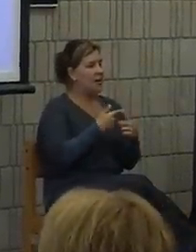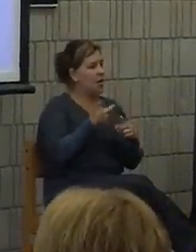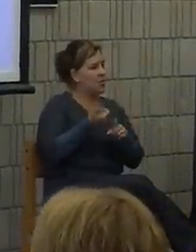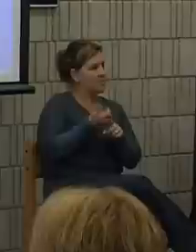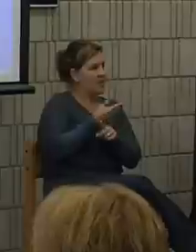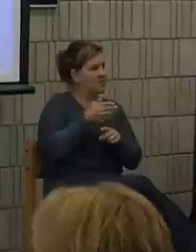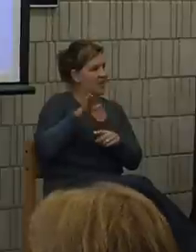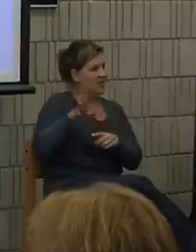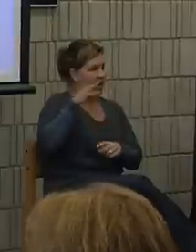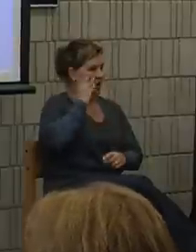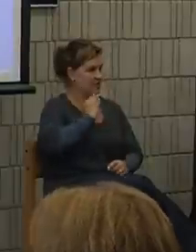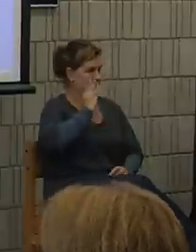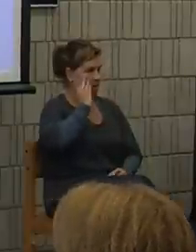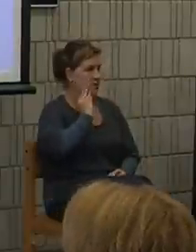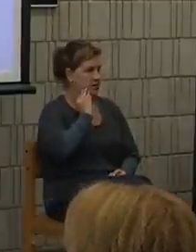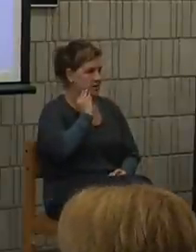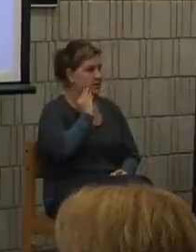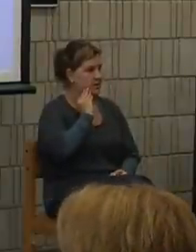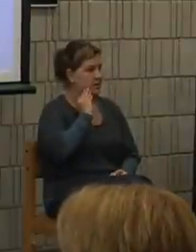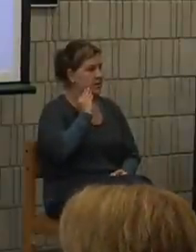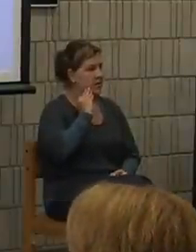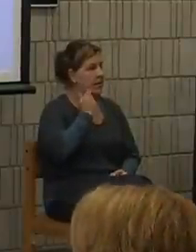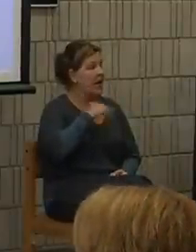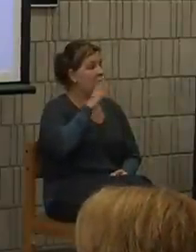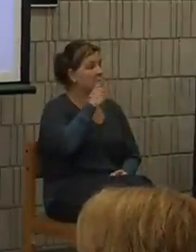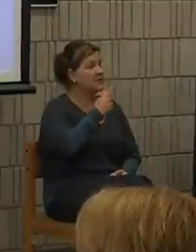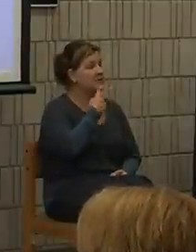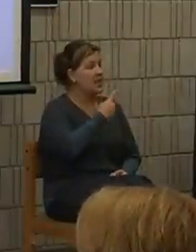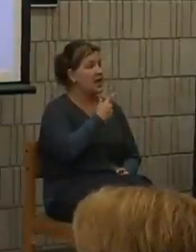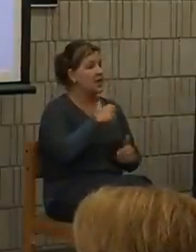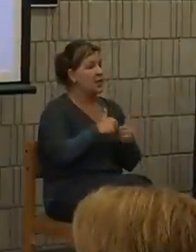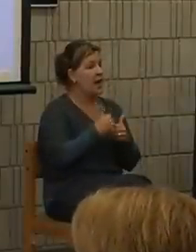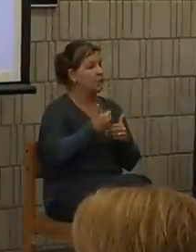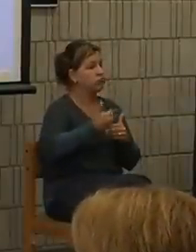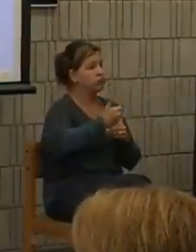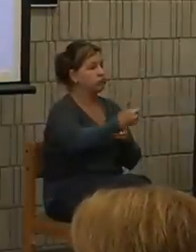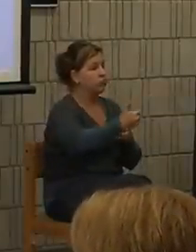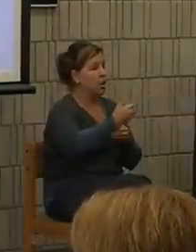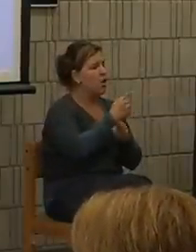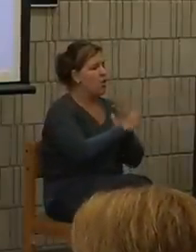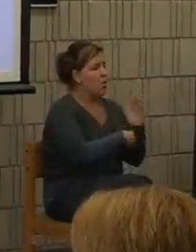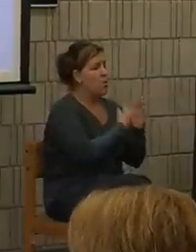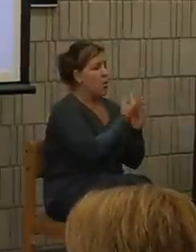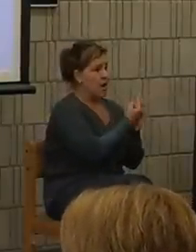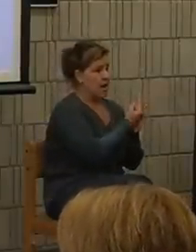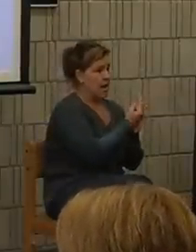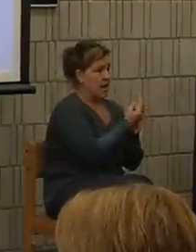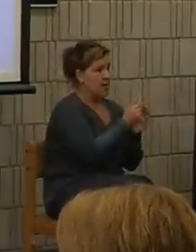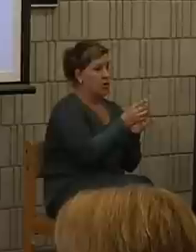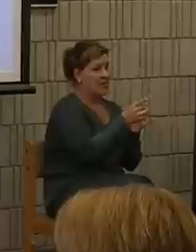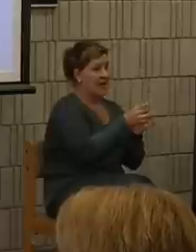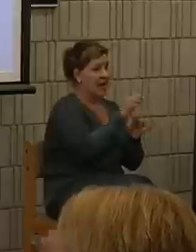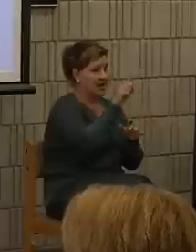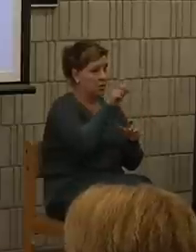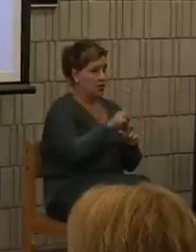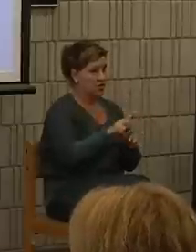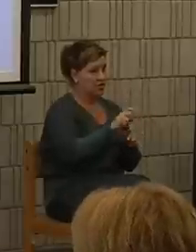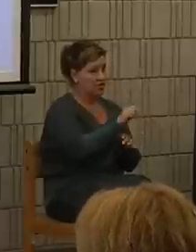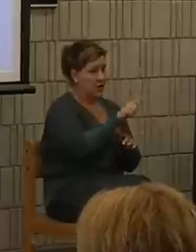experience. I'm going to tell you the format. We're going to spend about an hour with some guided questions that all students will answer